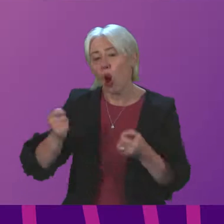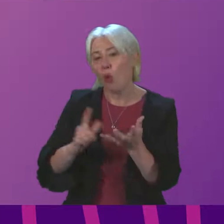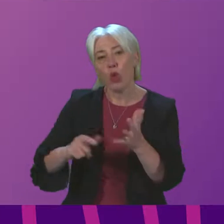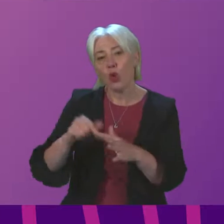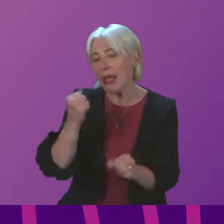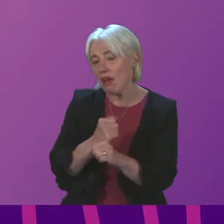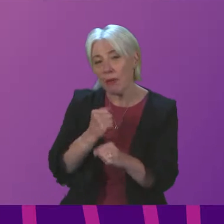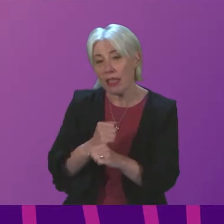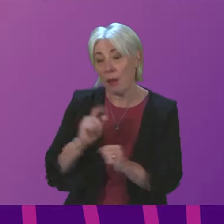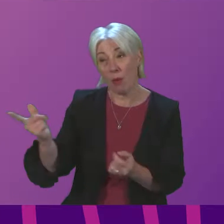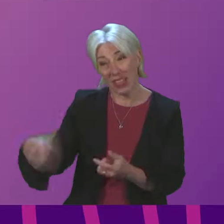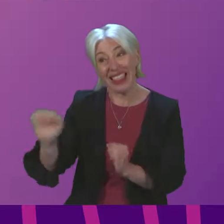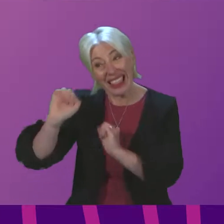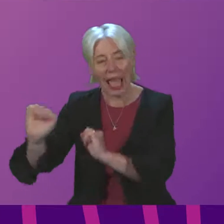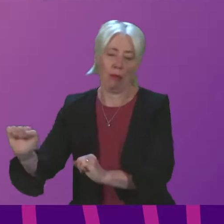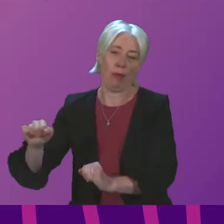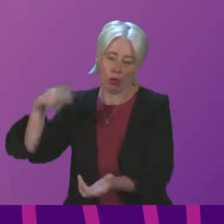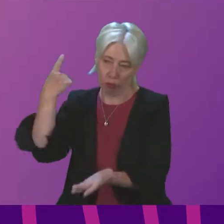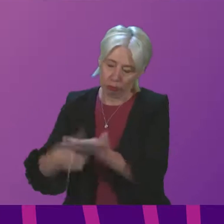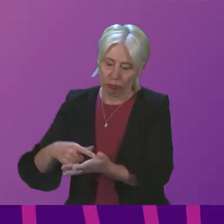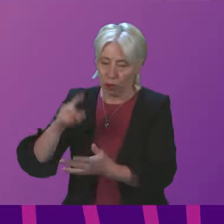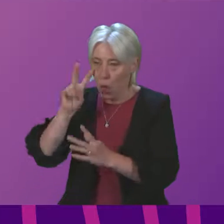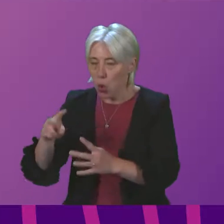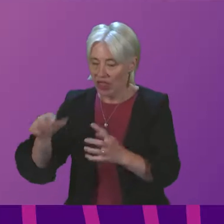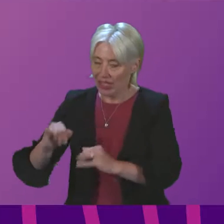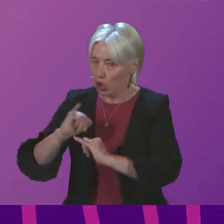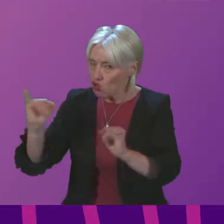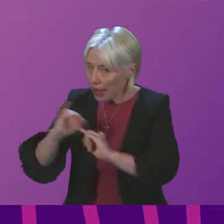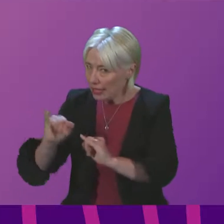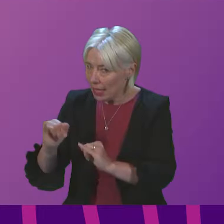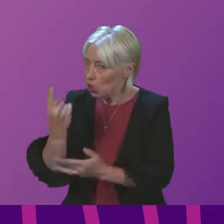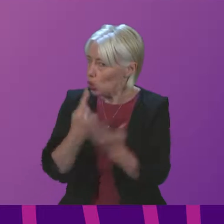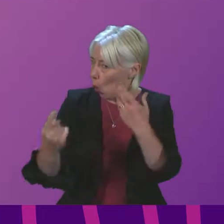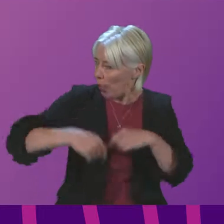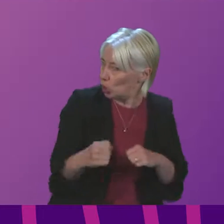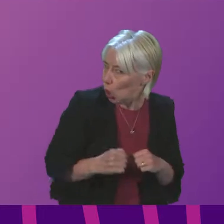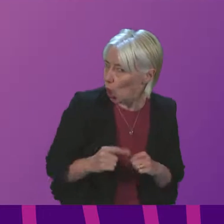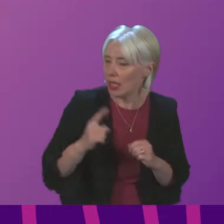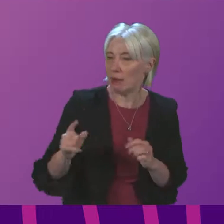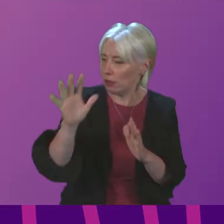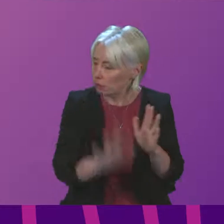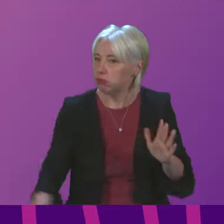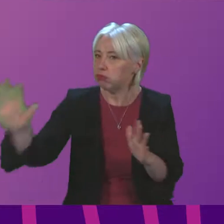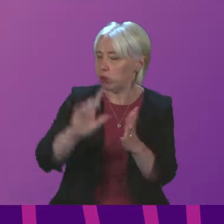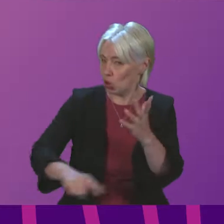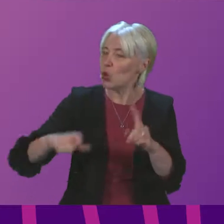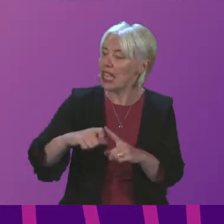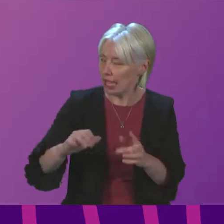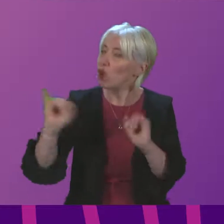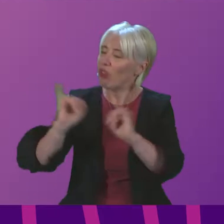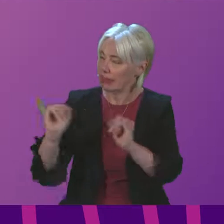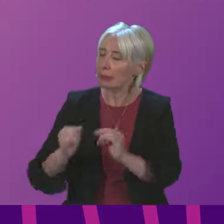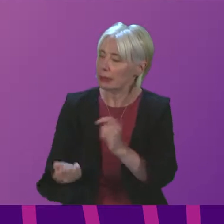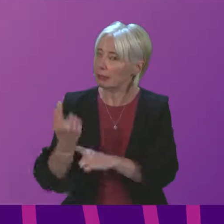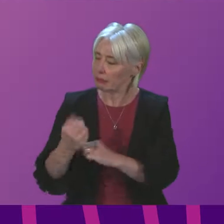concerted action on their part in order to address what is a growing crisis right across, not just Scotland, but across large parts of the UK. Pauline